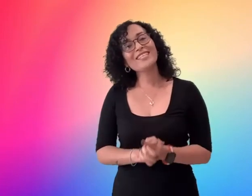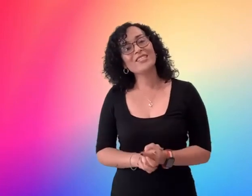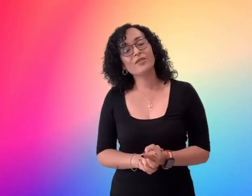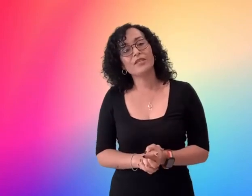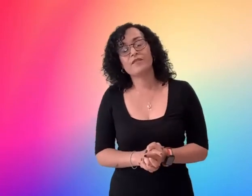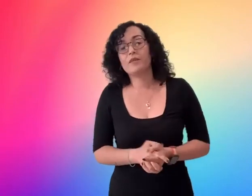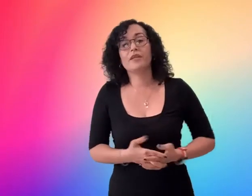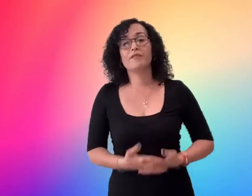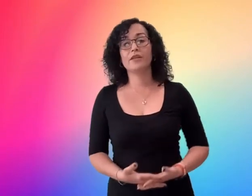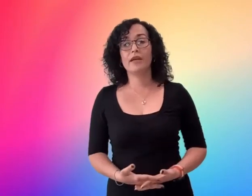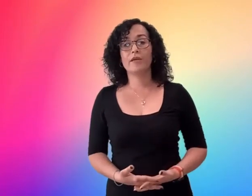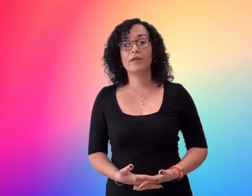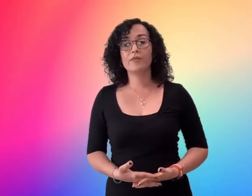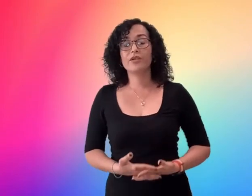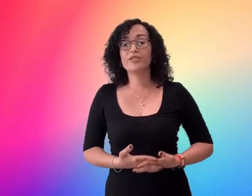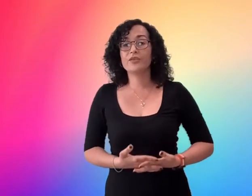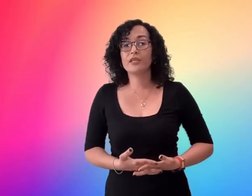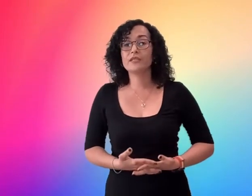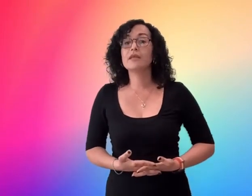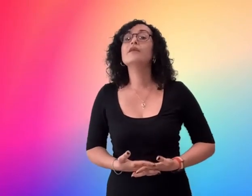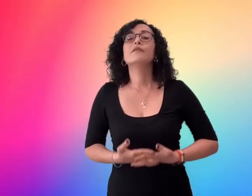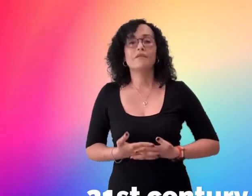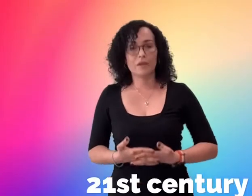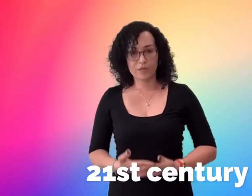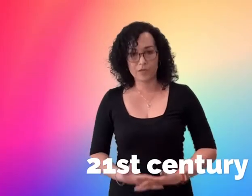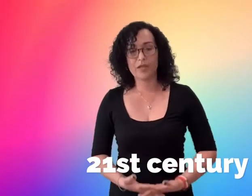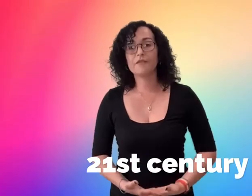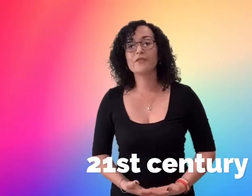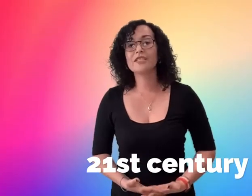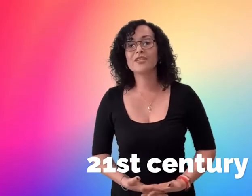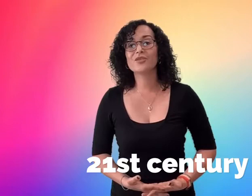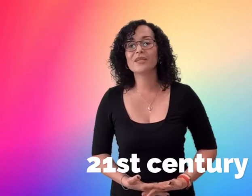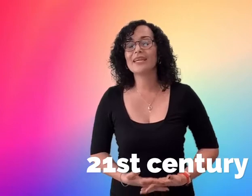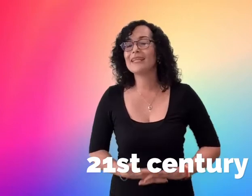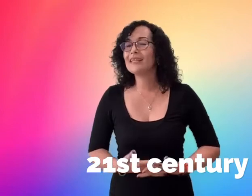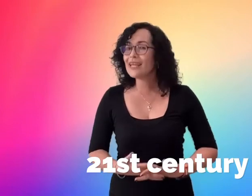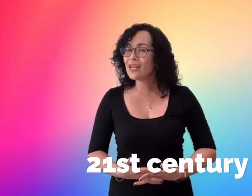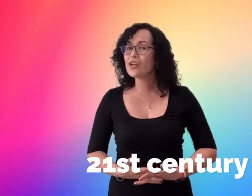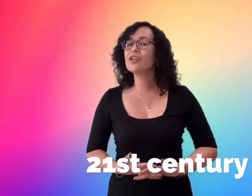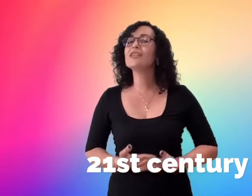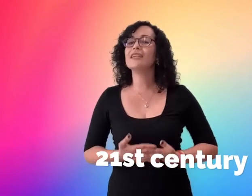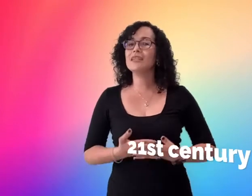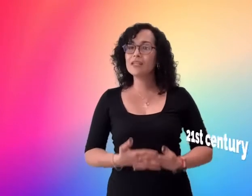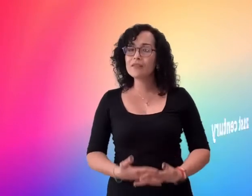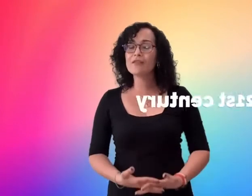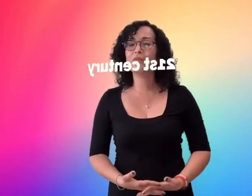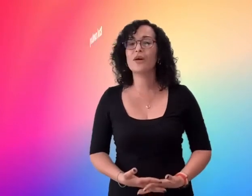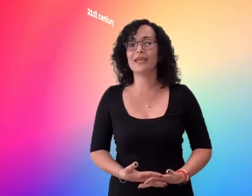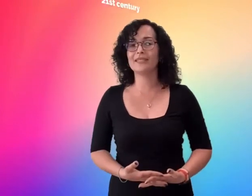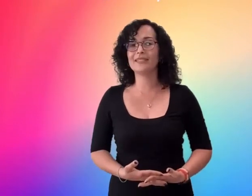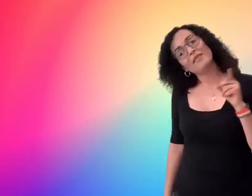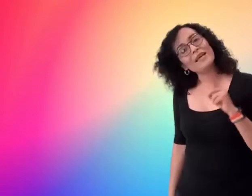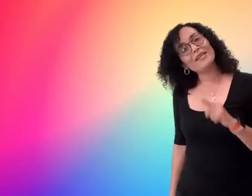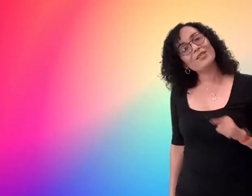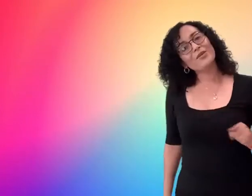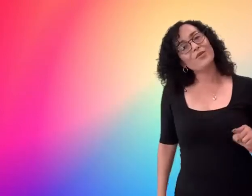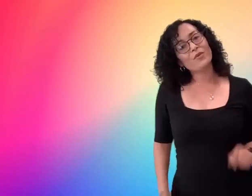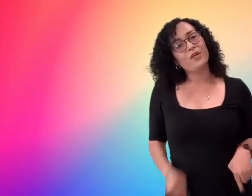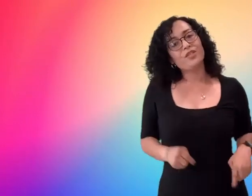students from a different era we are students from the 21st century and they learn in different ways let me ask you another question